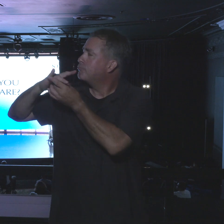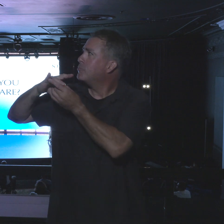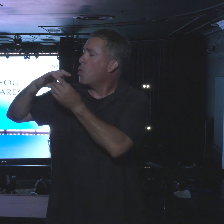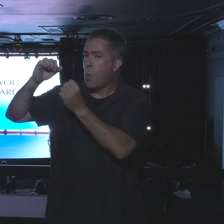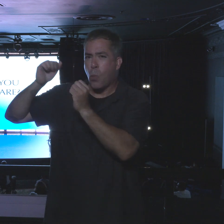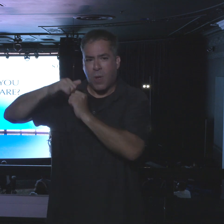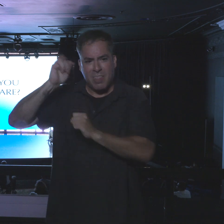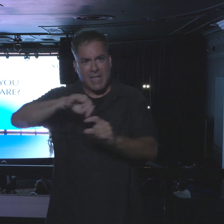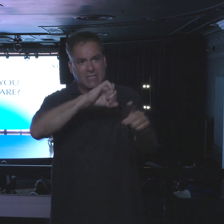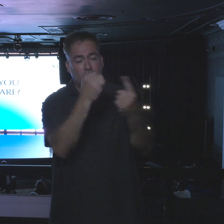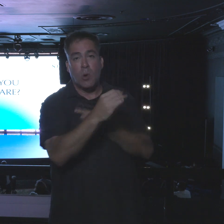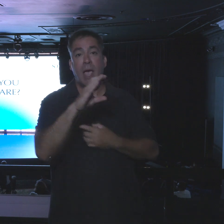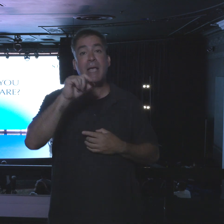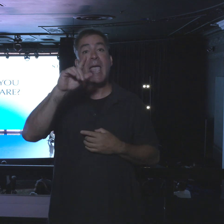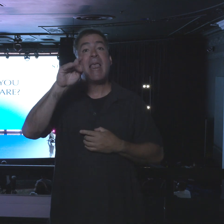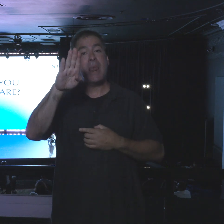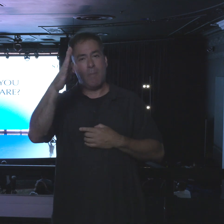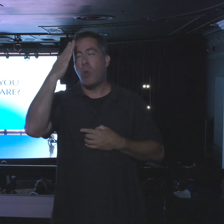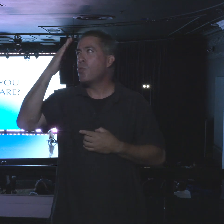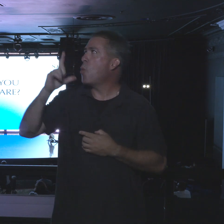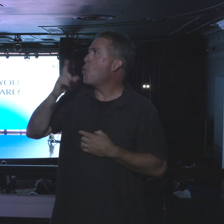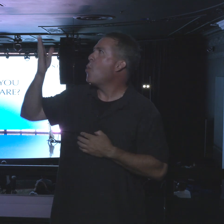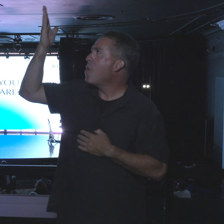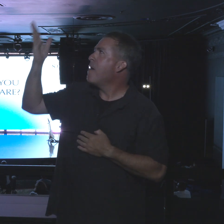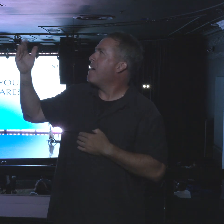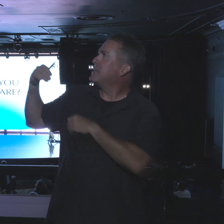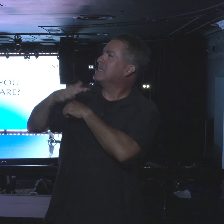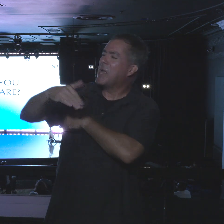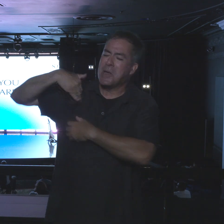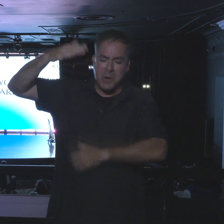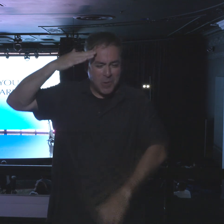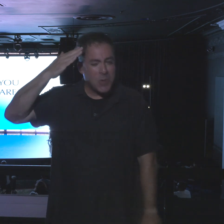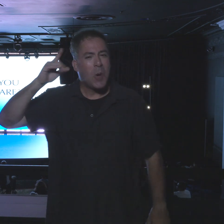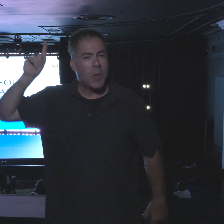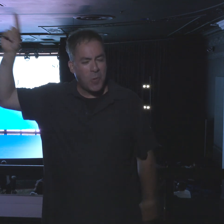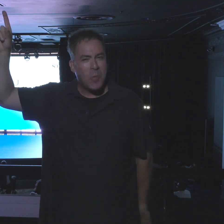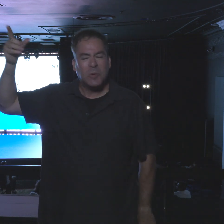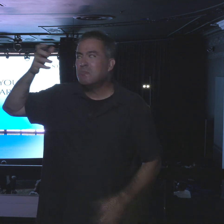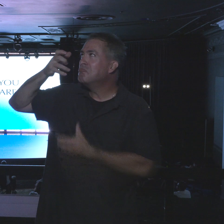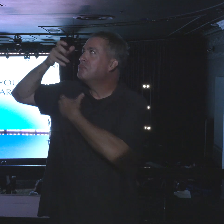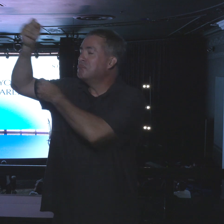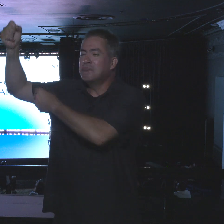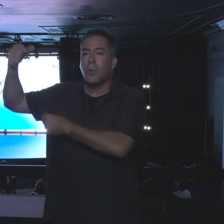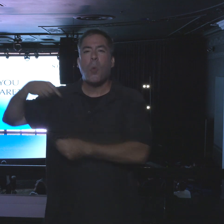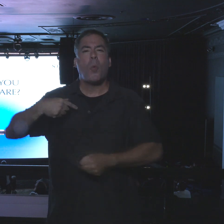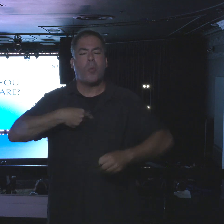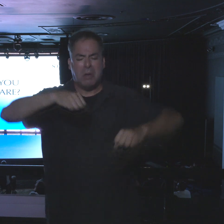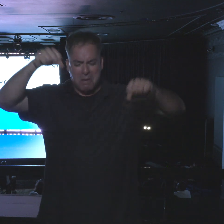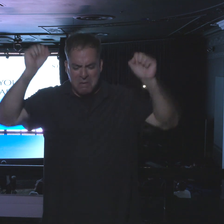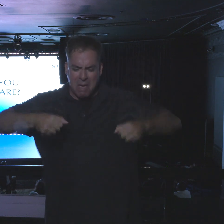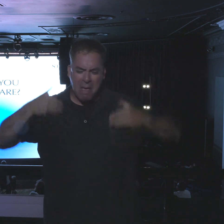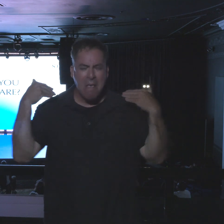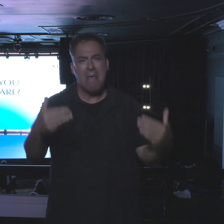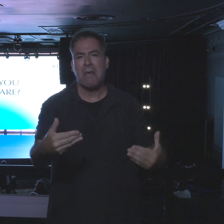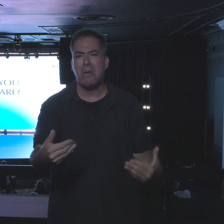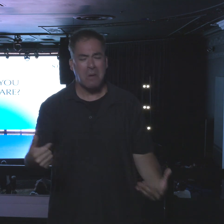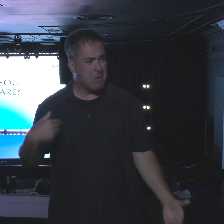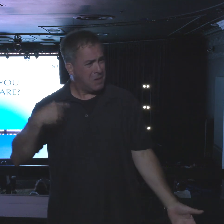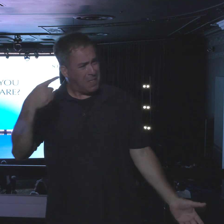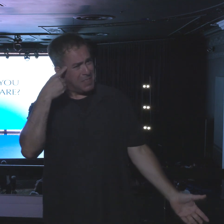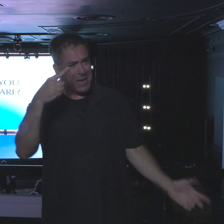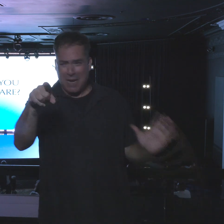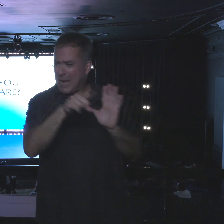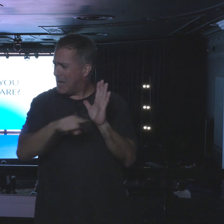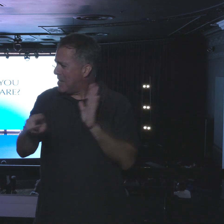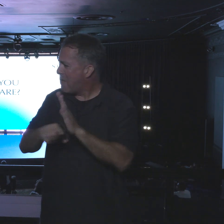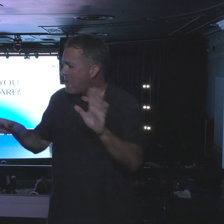situation. Caleb knew God was sending him. So he's basically saying, we are well able to take it. We shouldn't even be thinking